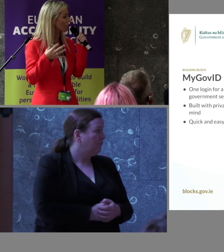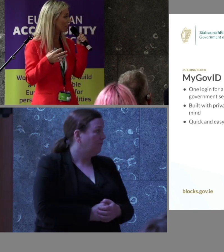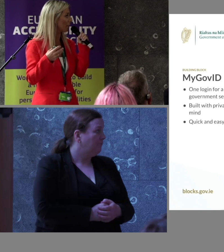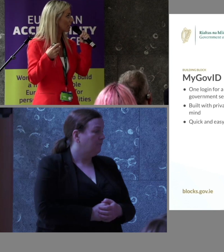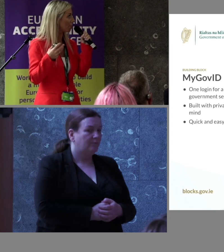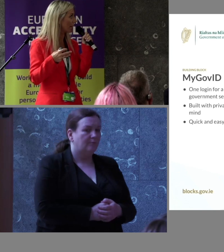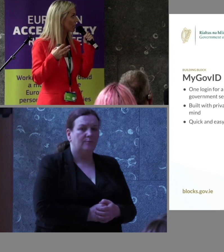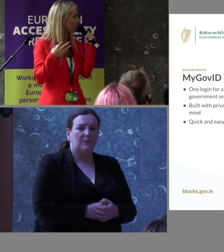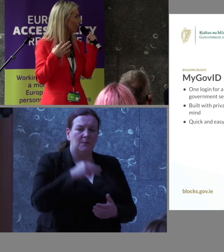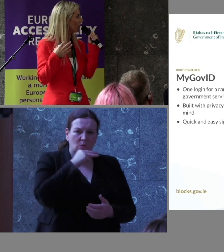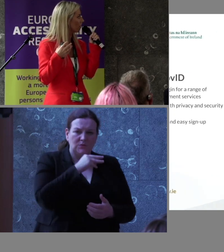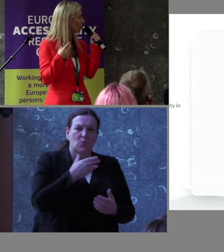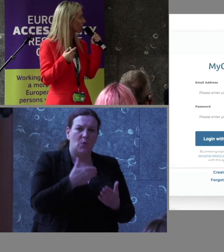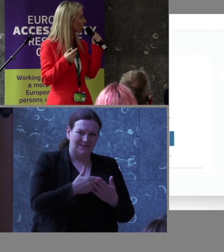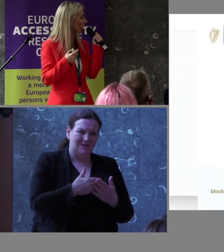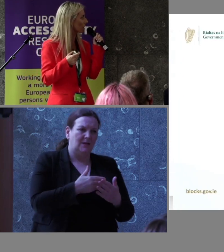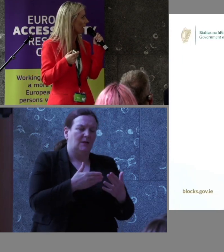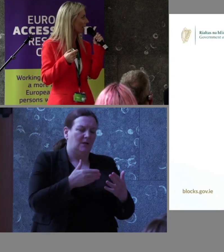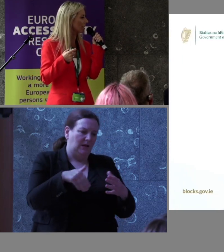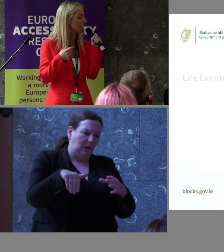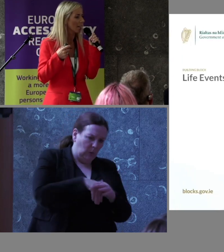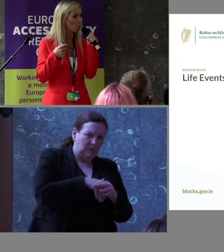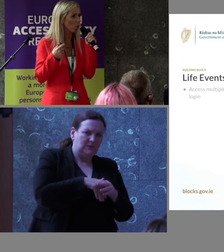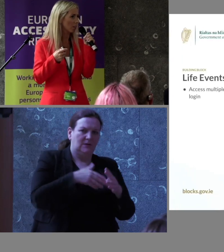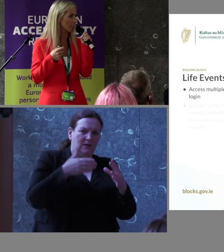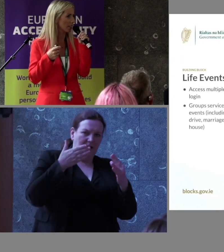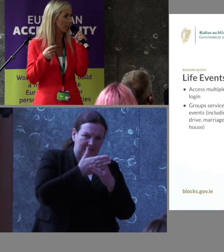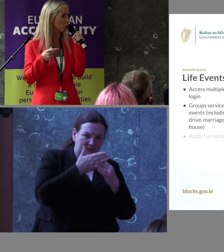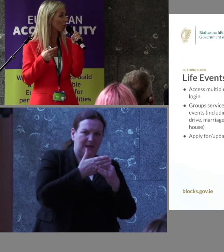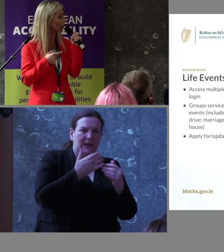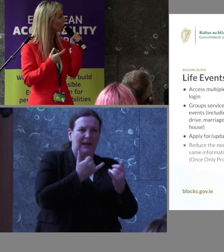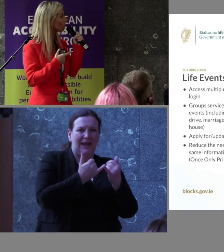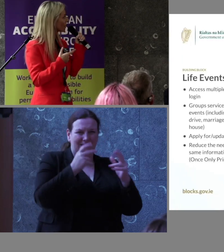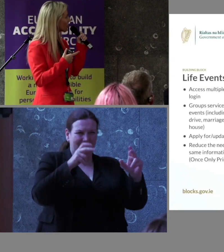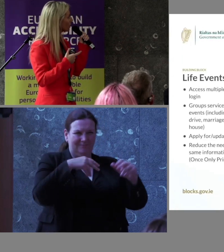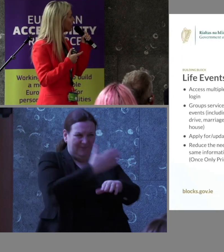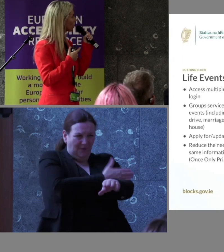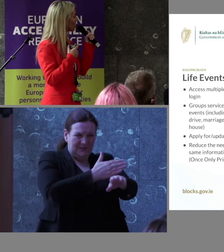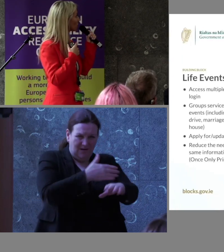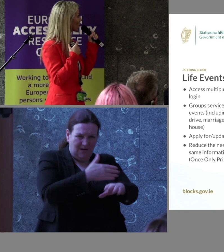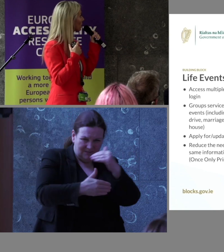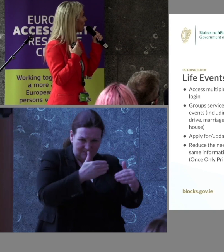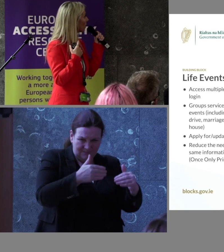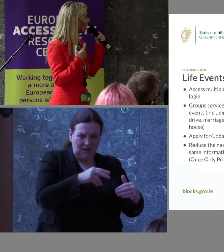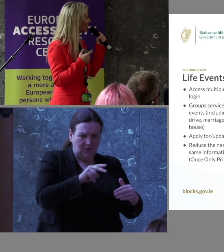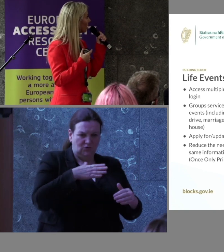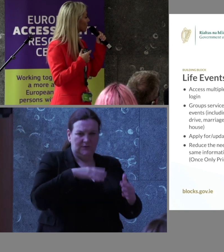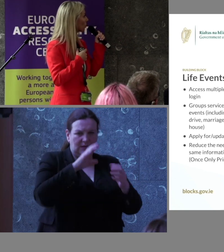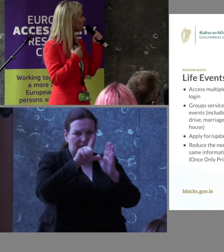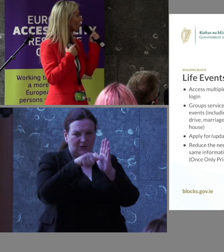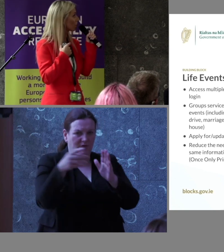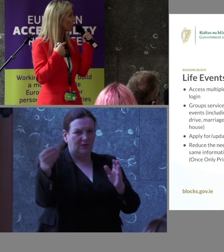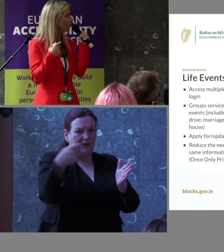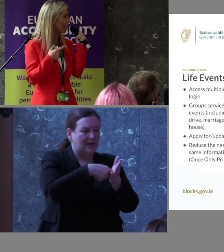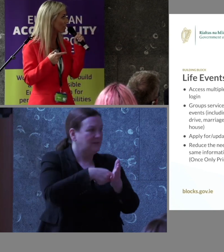have accessibility baked in from the start, and what each one of the tools that you can see on the screen, so that's life events